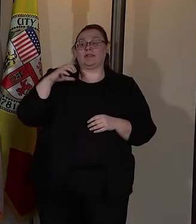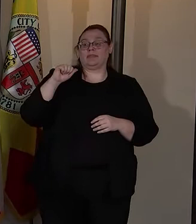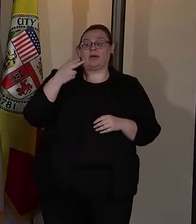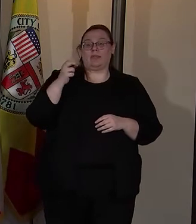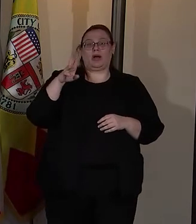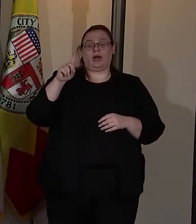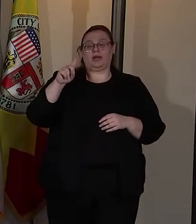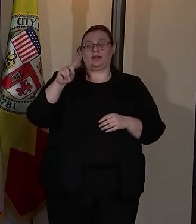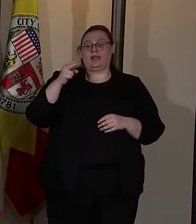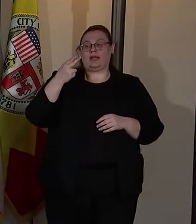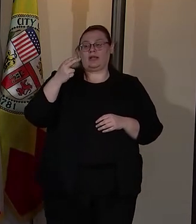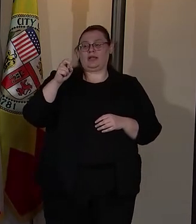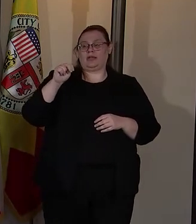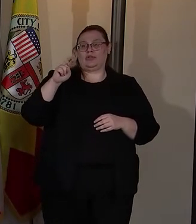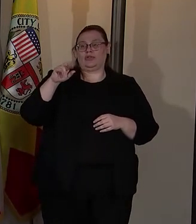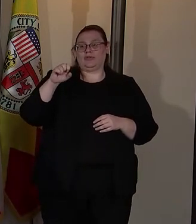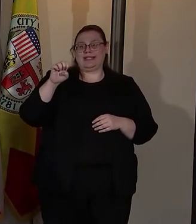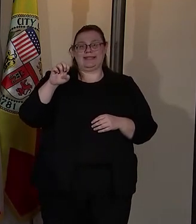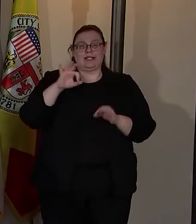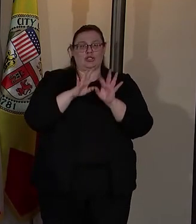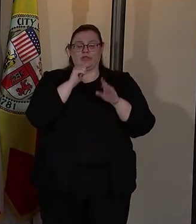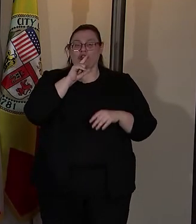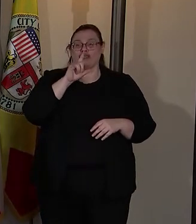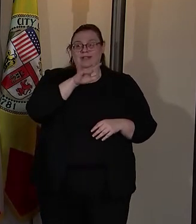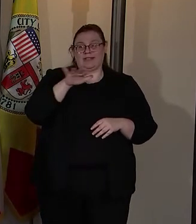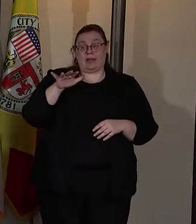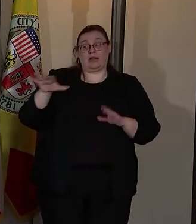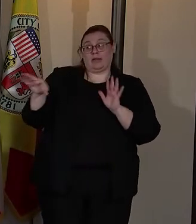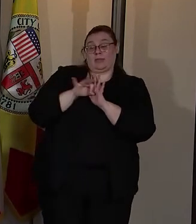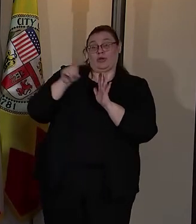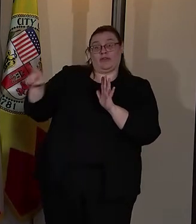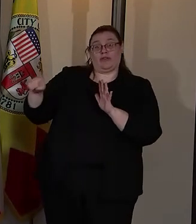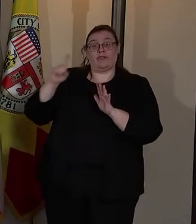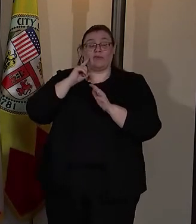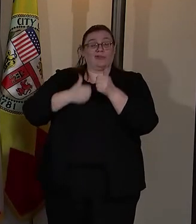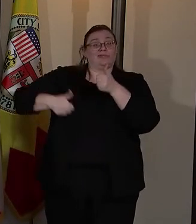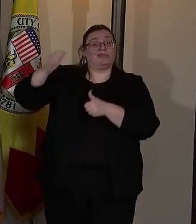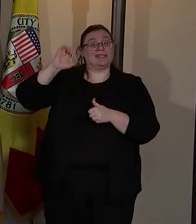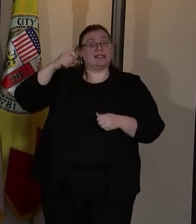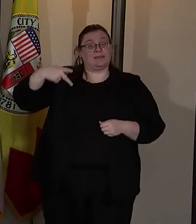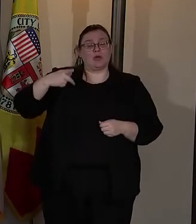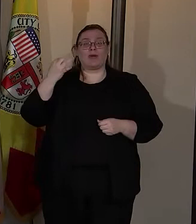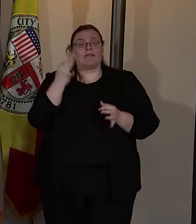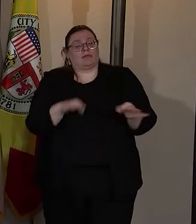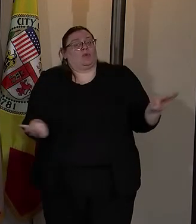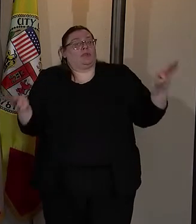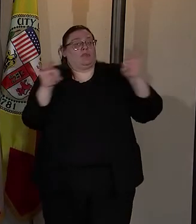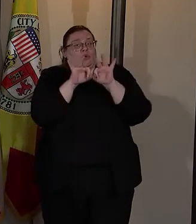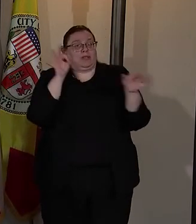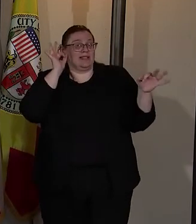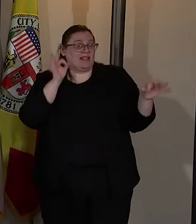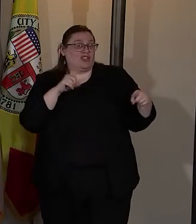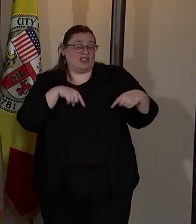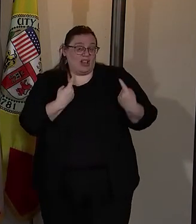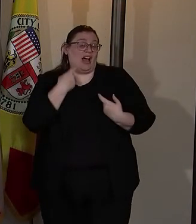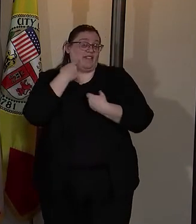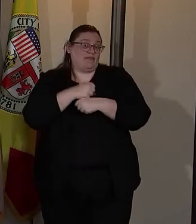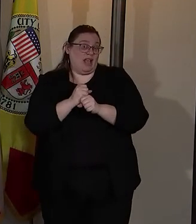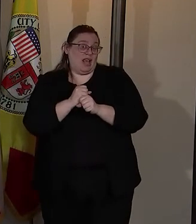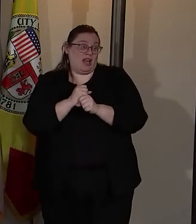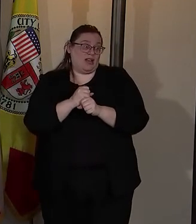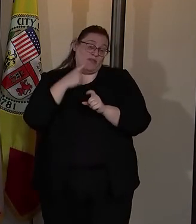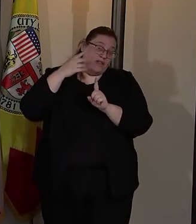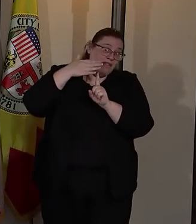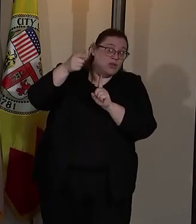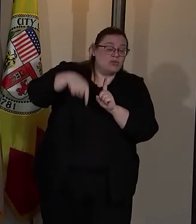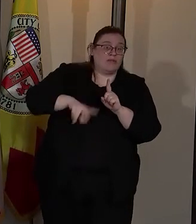promoting her to the position of Deputy Chief over the Community Safety Partnership Bureau is one of the most critical decisions I have made for the future of this